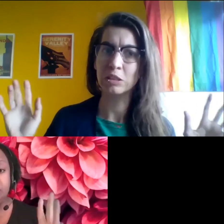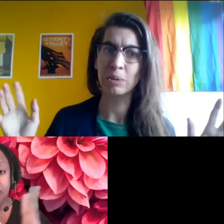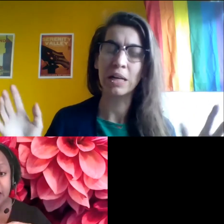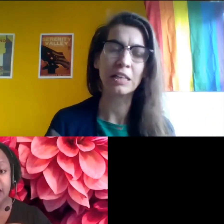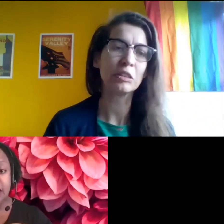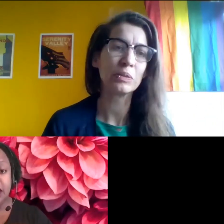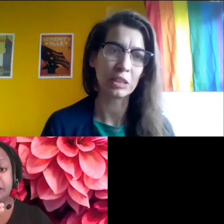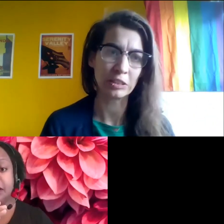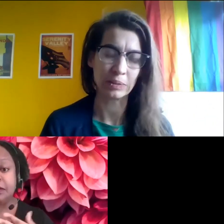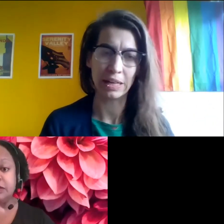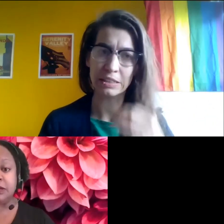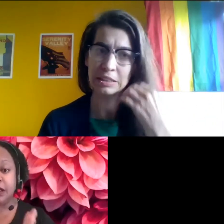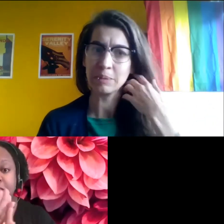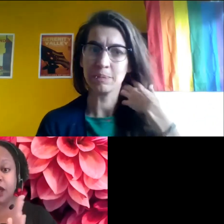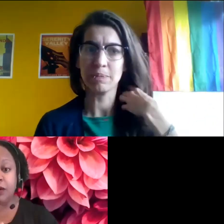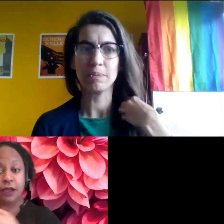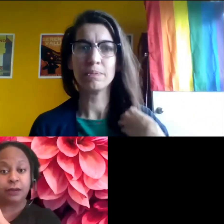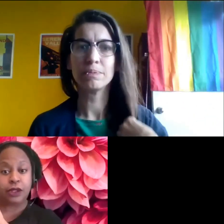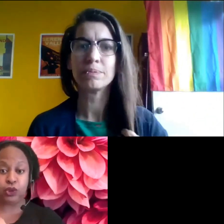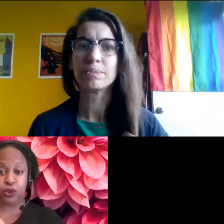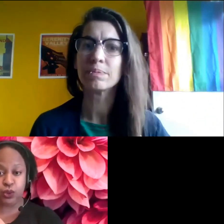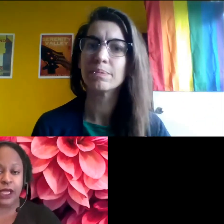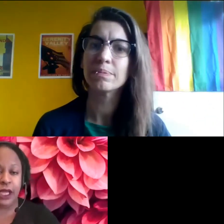of what's behind you is also nice.